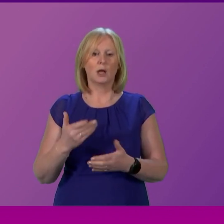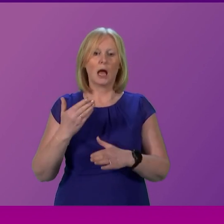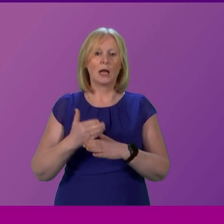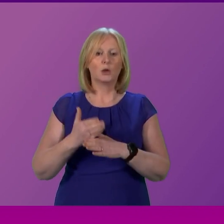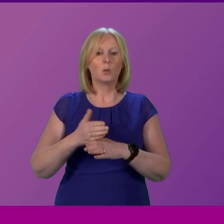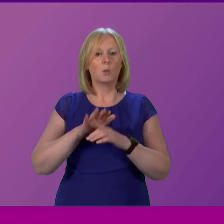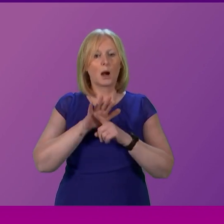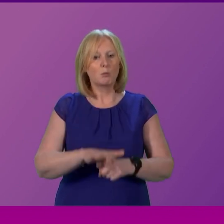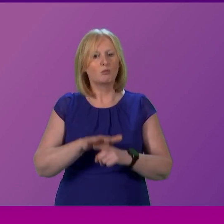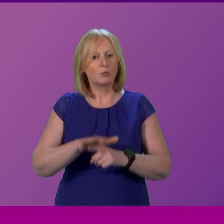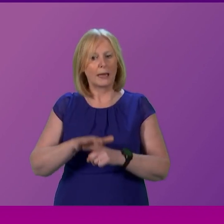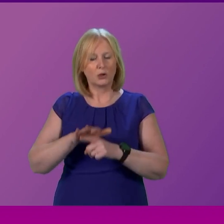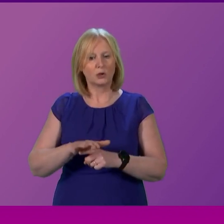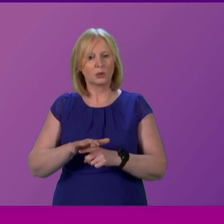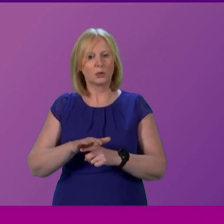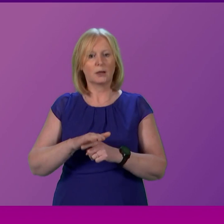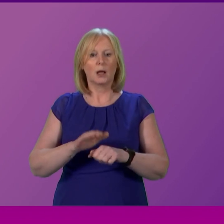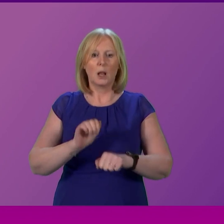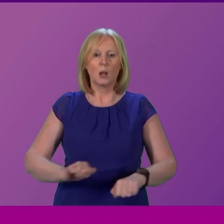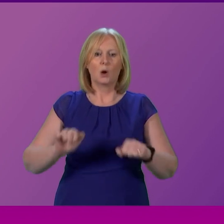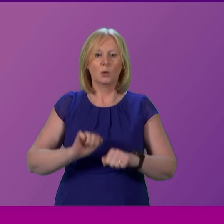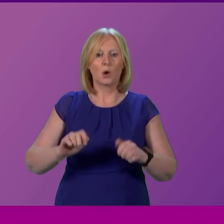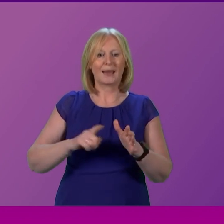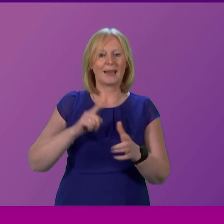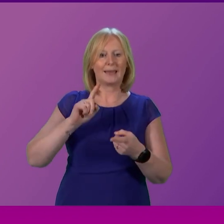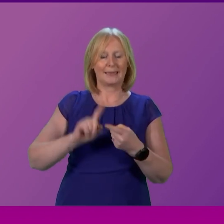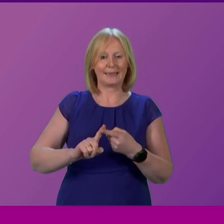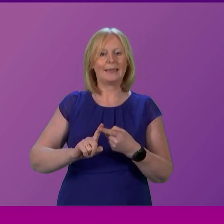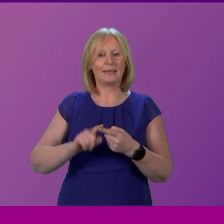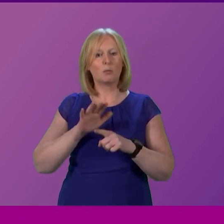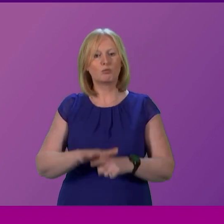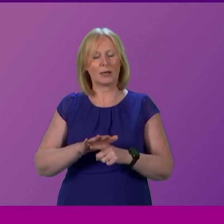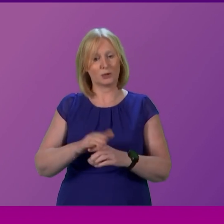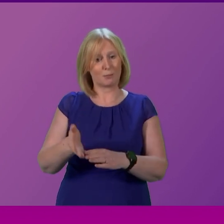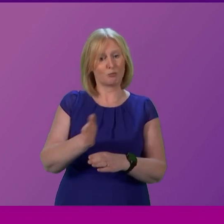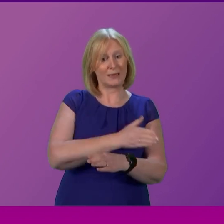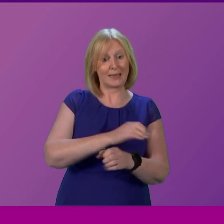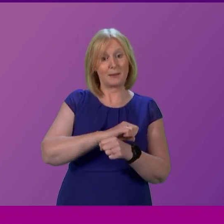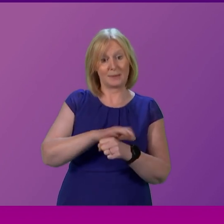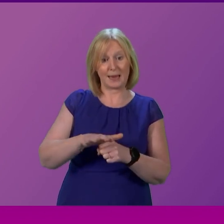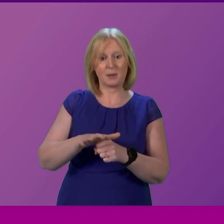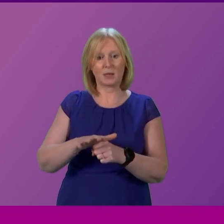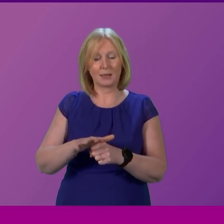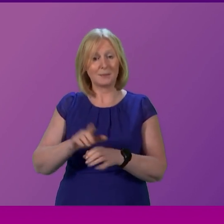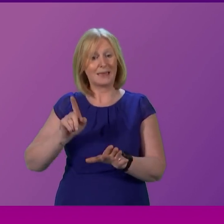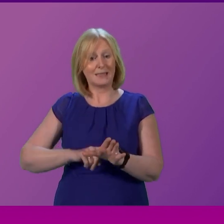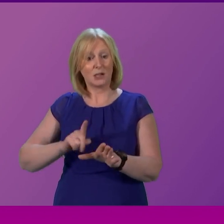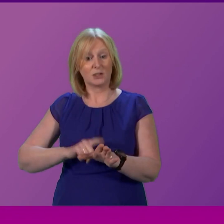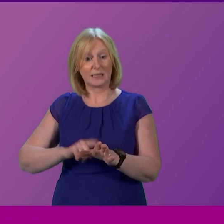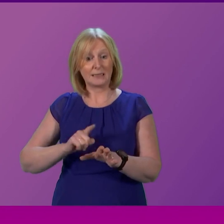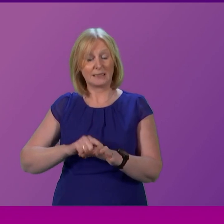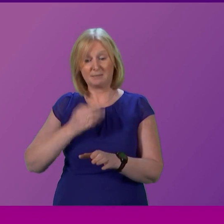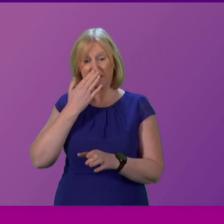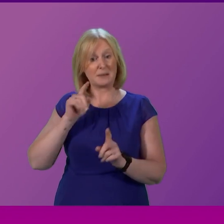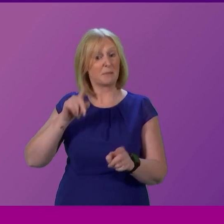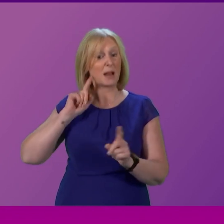pandemic and long A&E waits predate the pandemic this minister has been warned of these problems for years and he has chosen to ignore